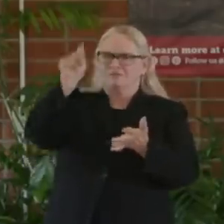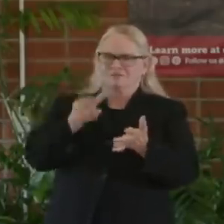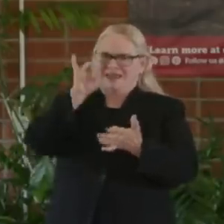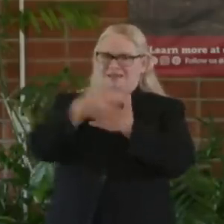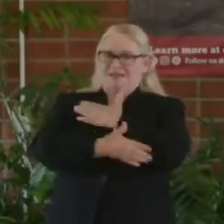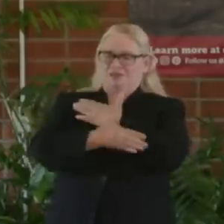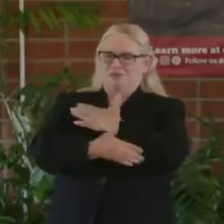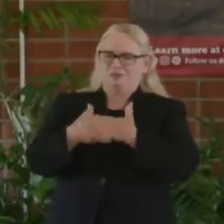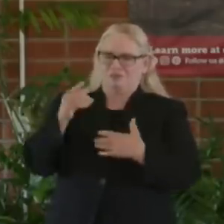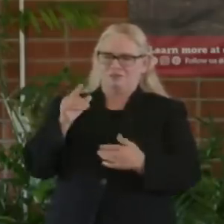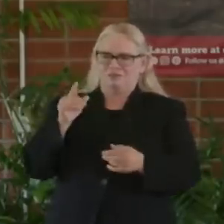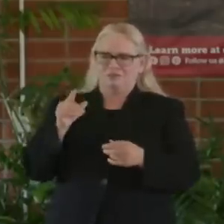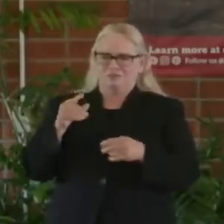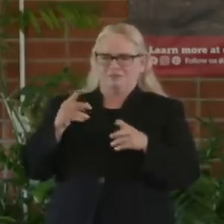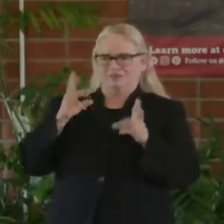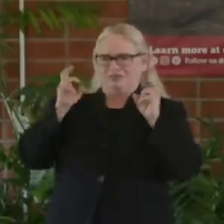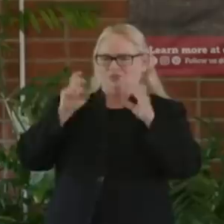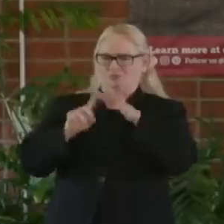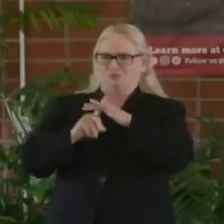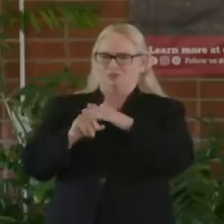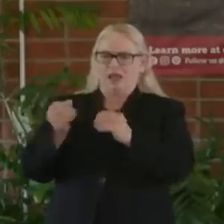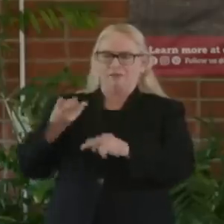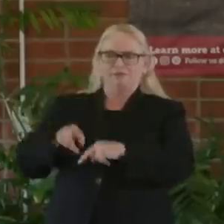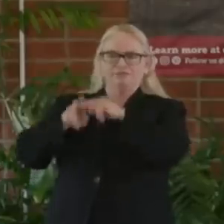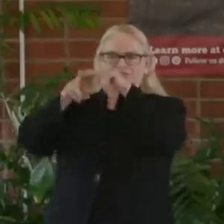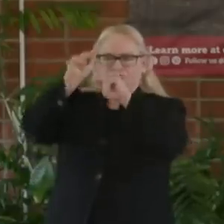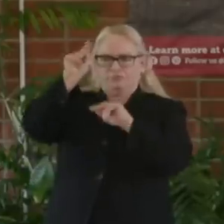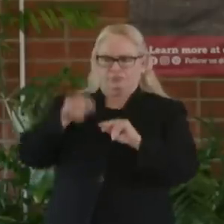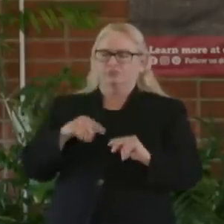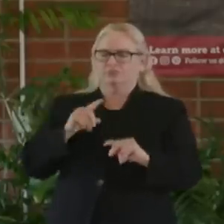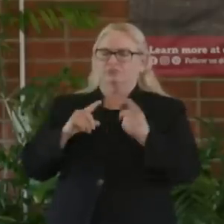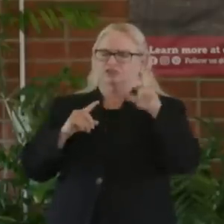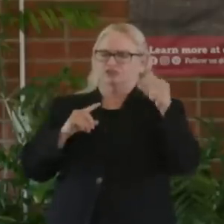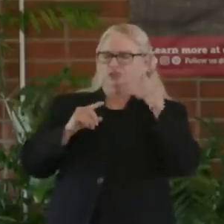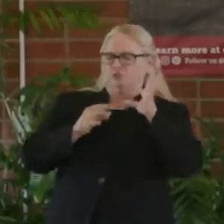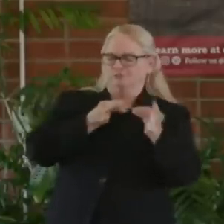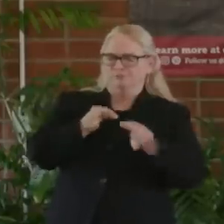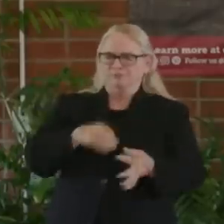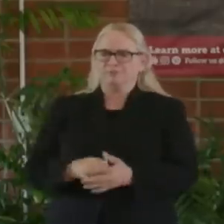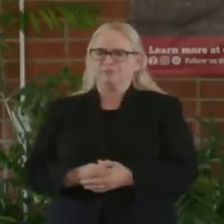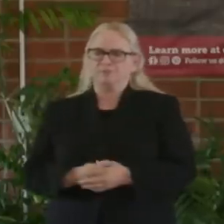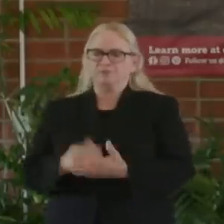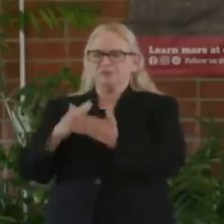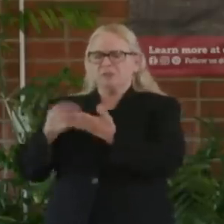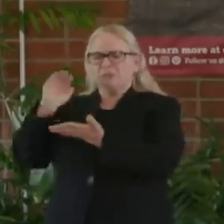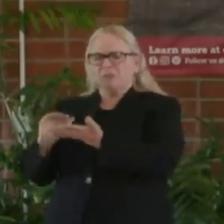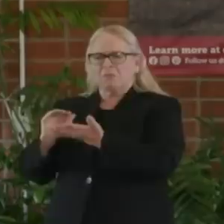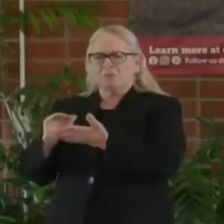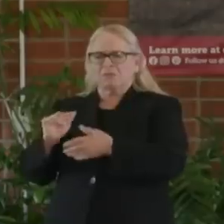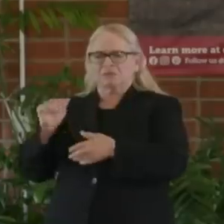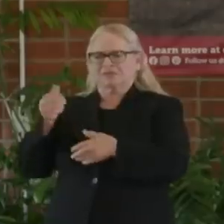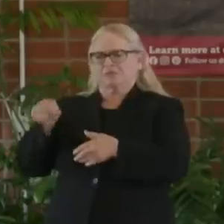of infections. We have positivity rates in the Central Valley on the low end of 10.7%